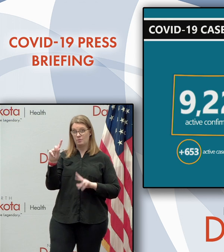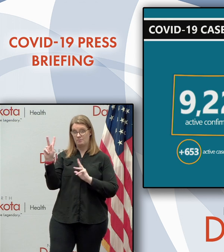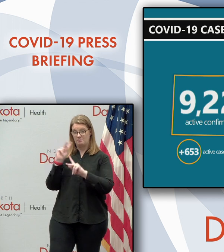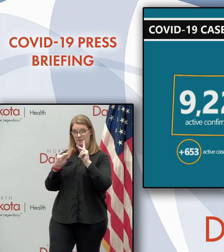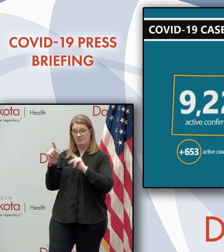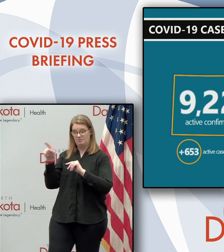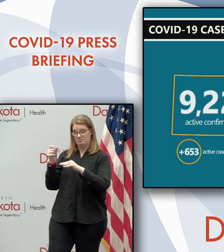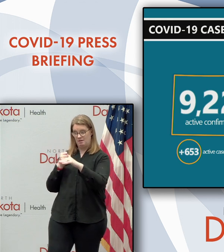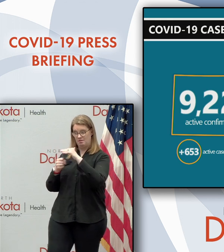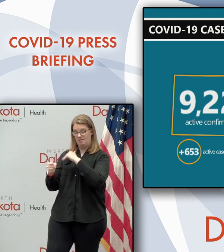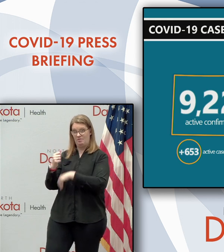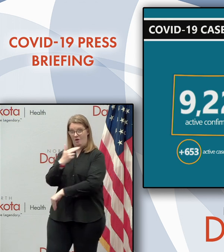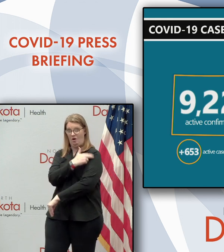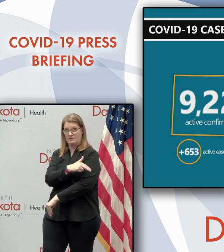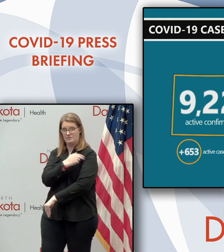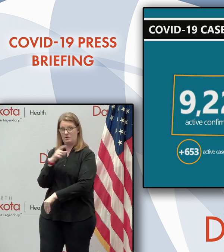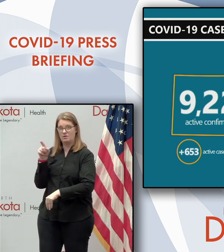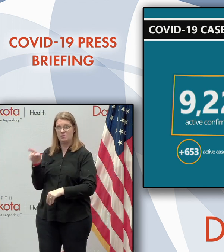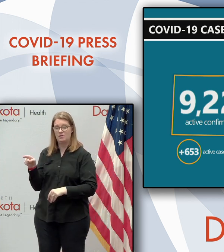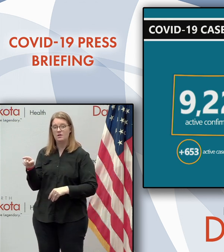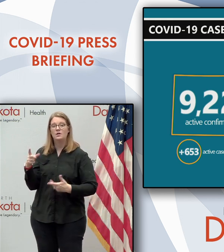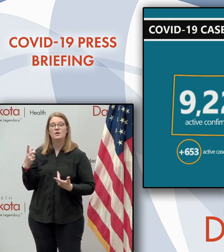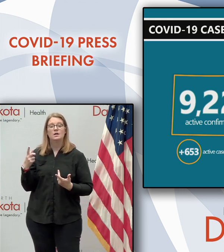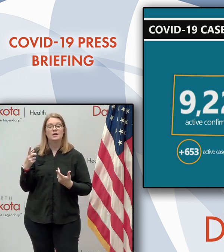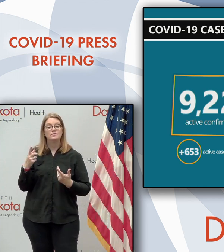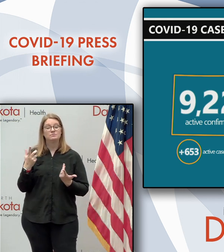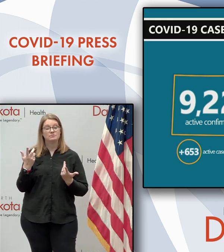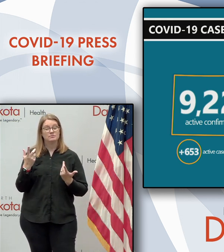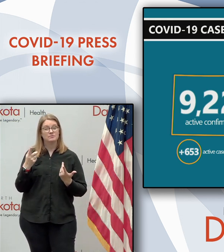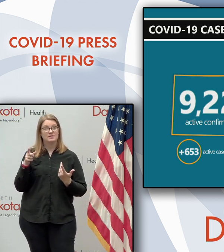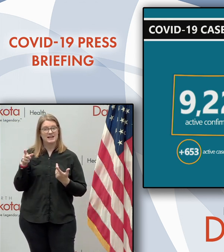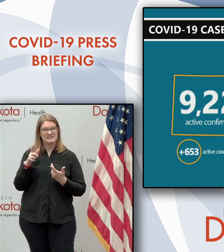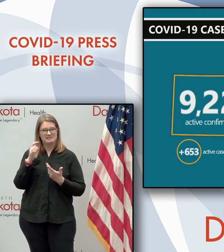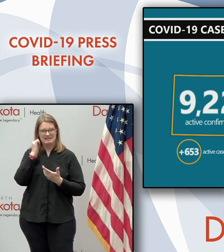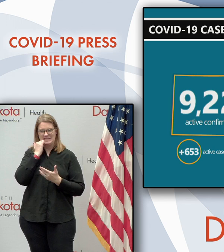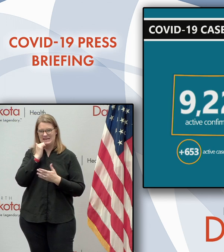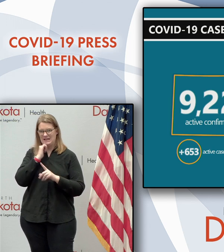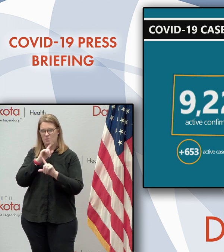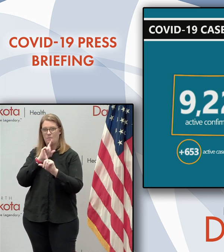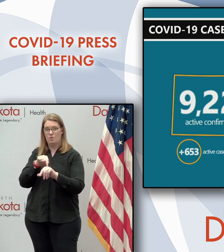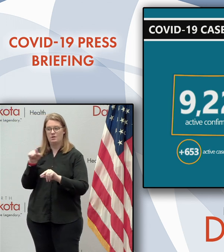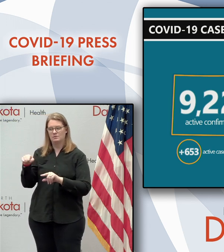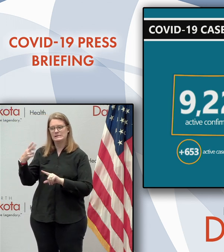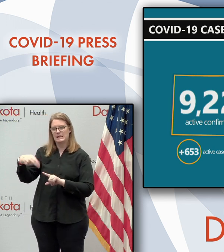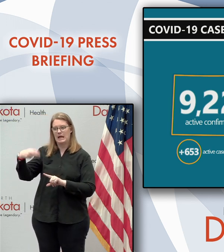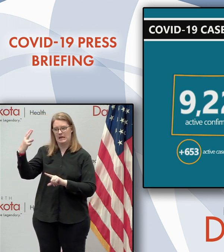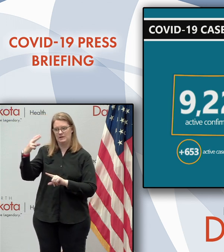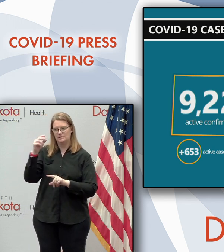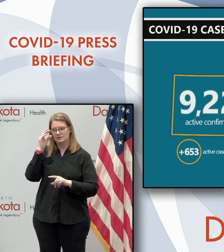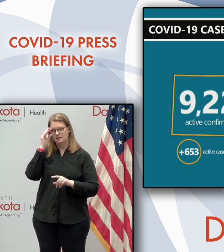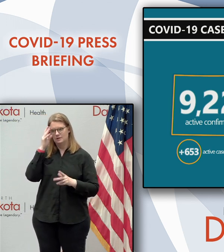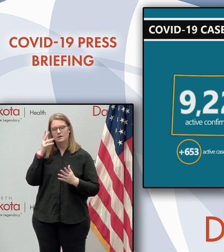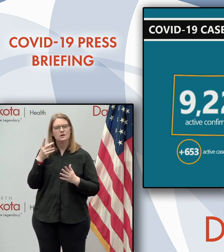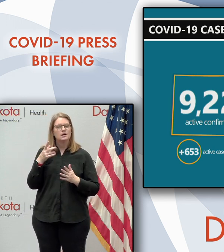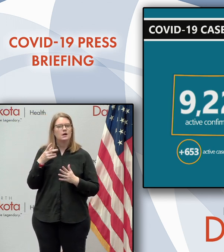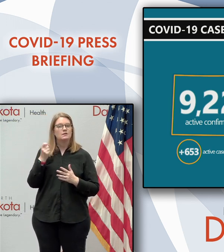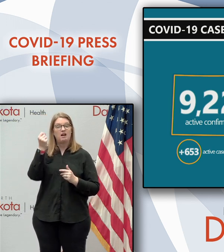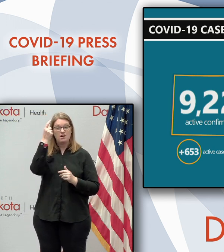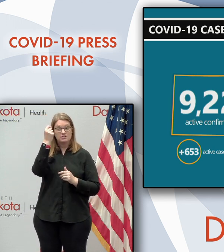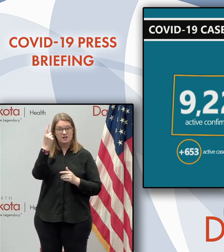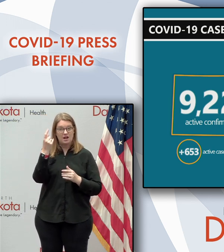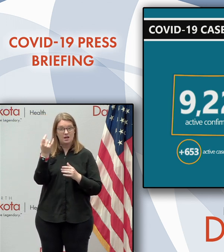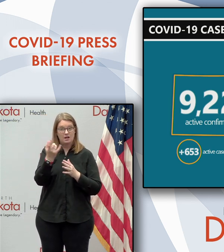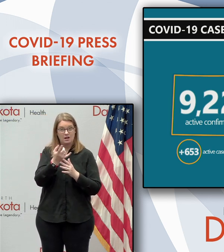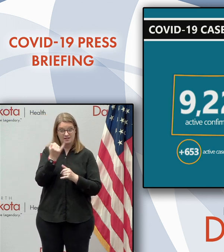and that is, uh, from a daily reporting record, uh, the highest. We do restate those sometimes when we get all the